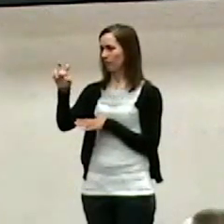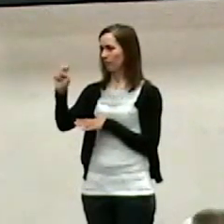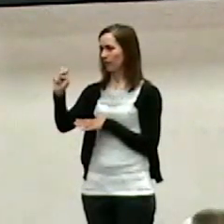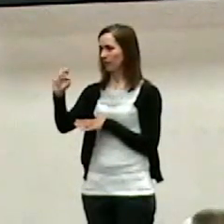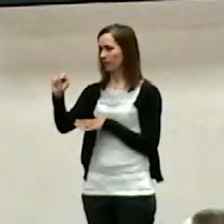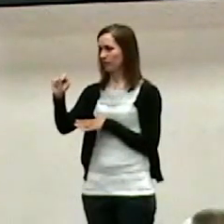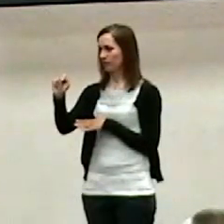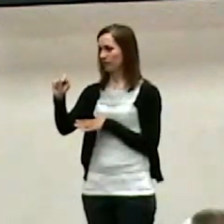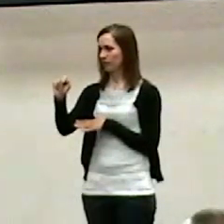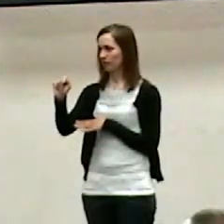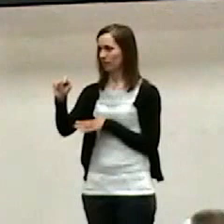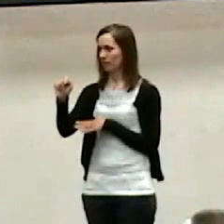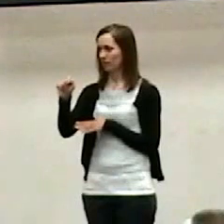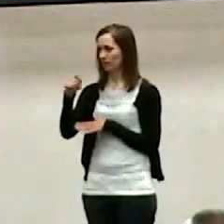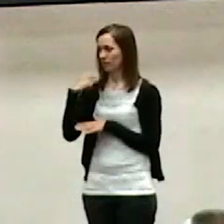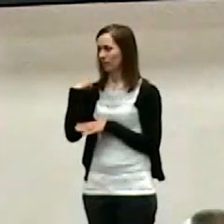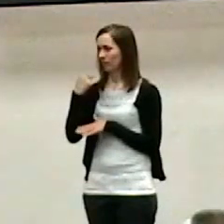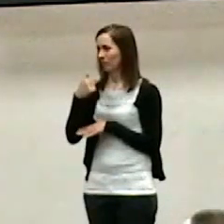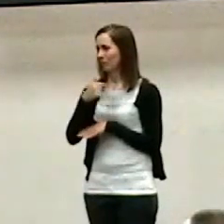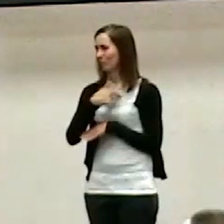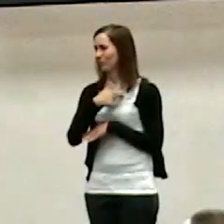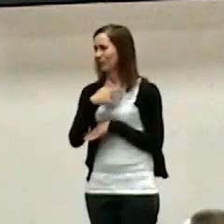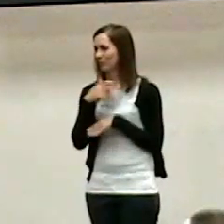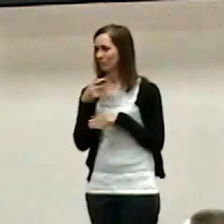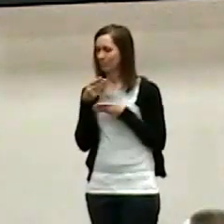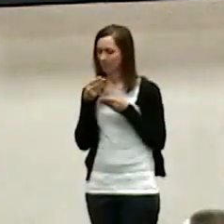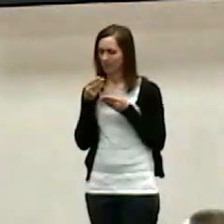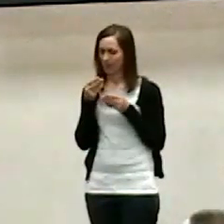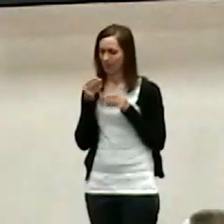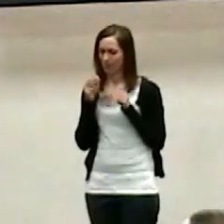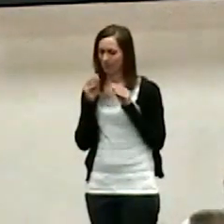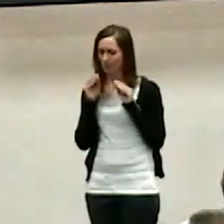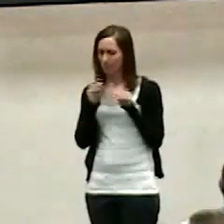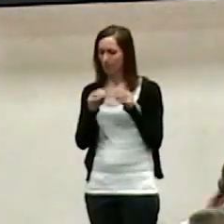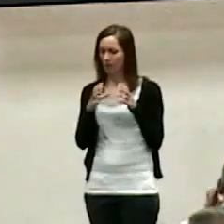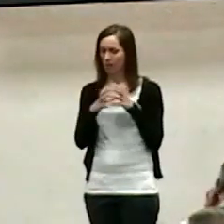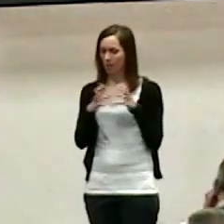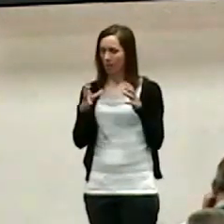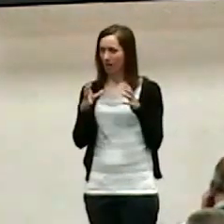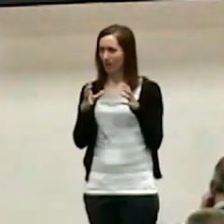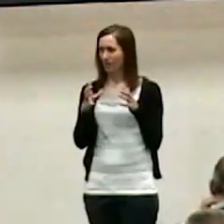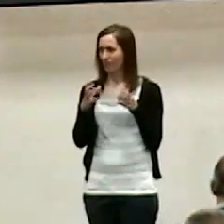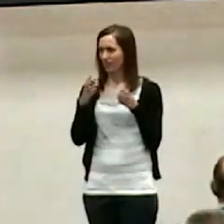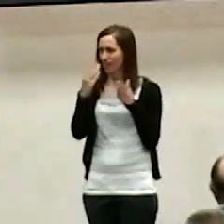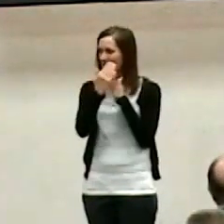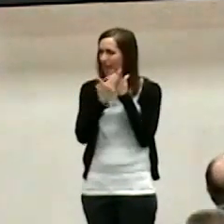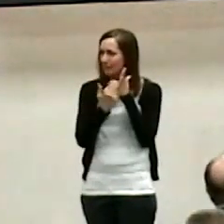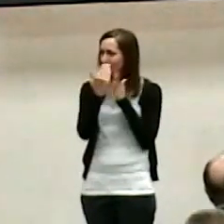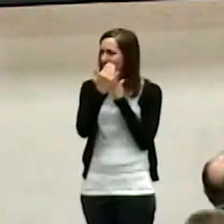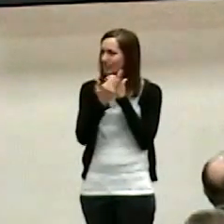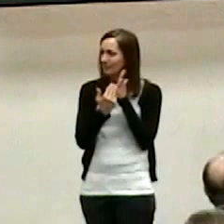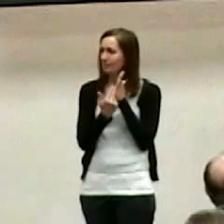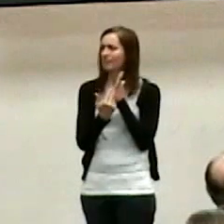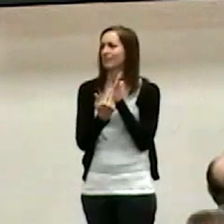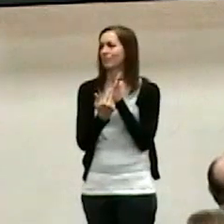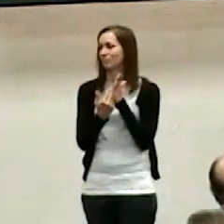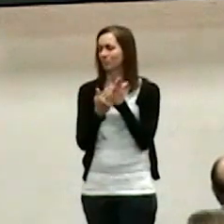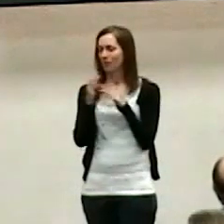on our little solar audio players and we're going to send those to Africa and